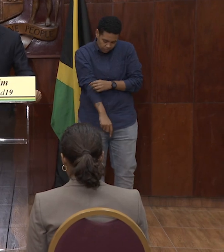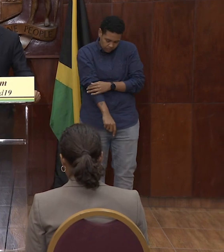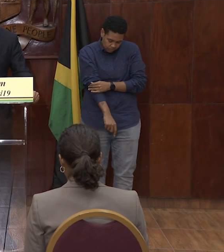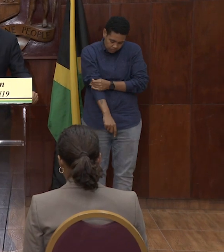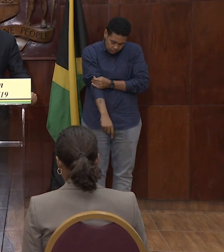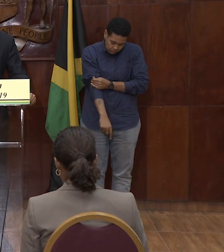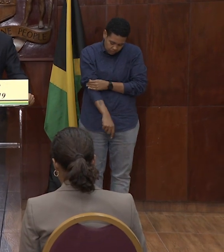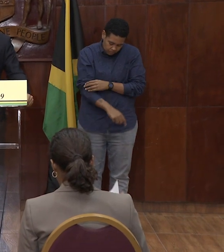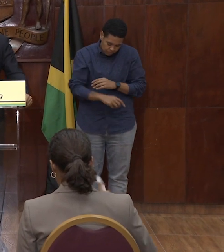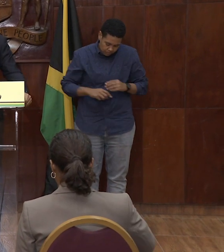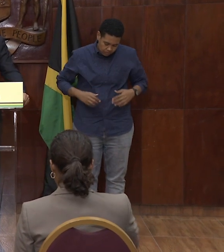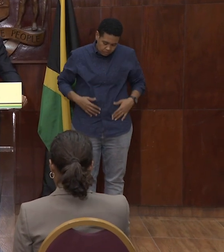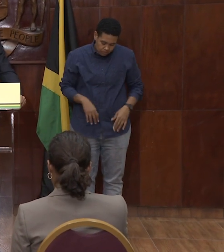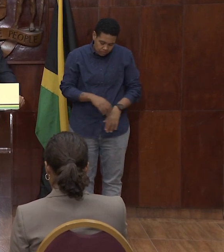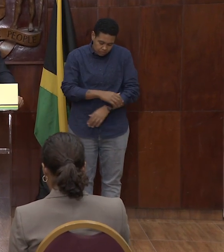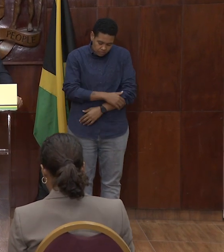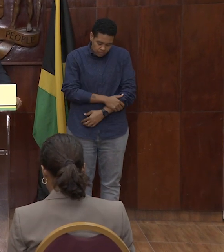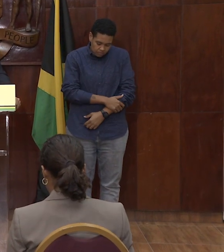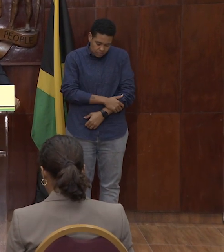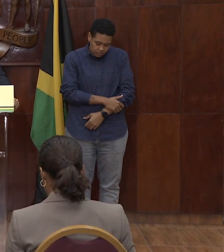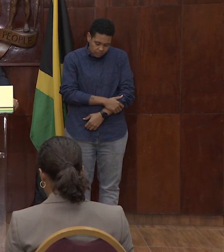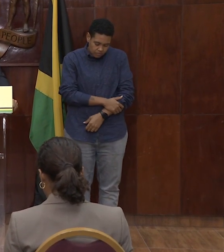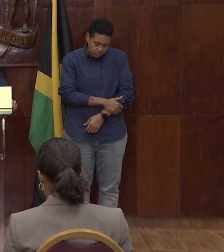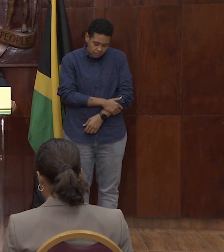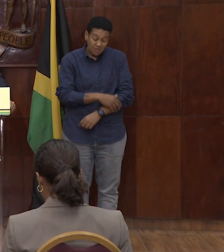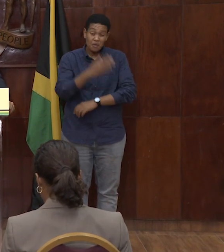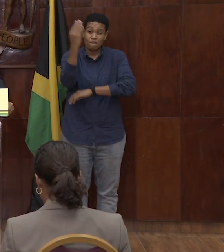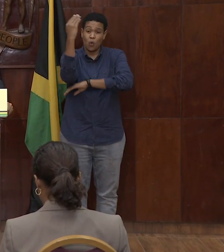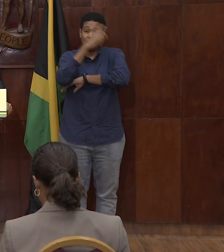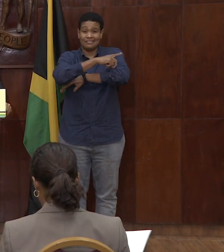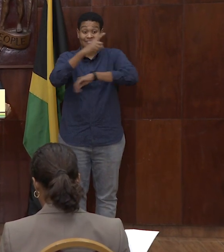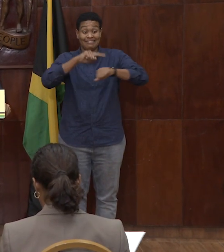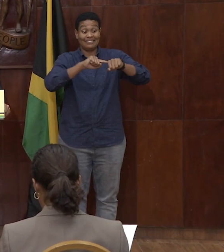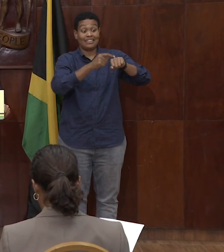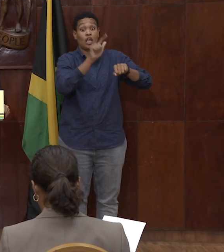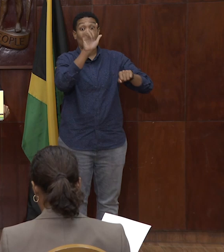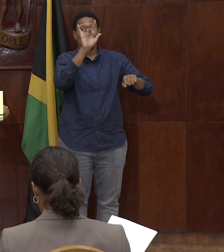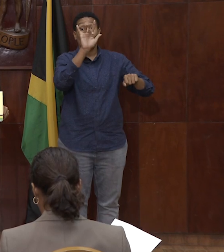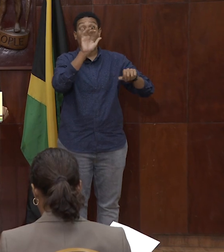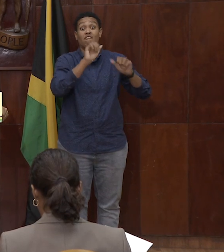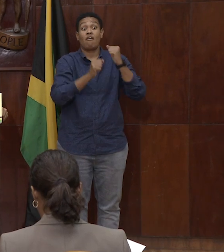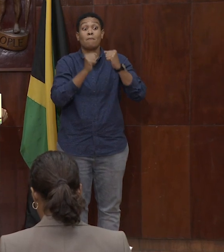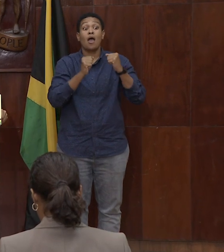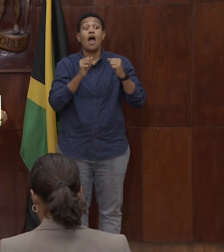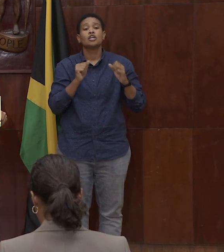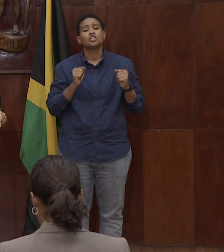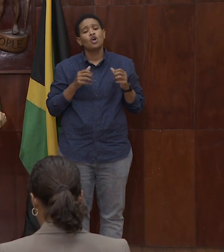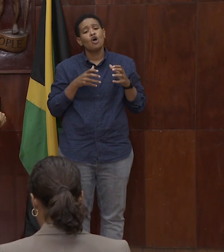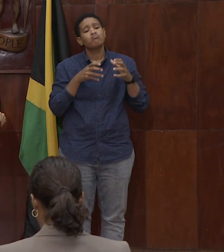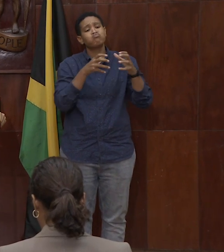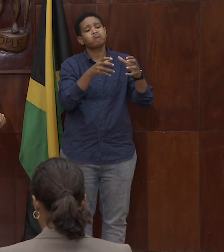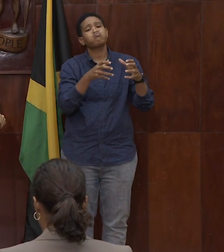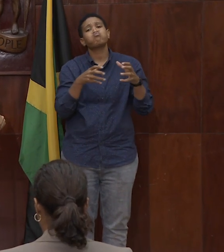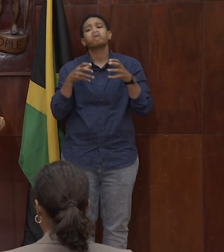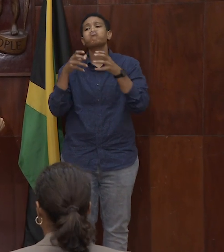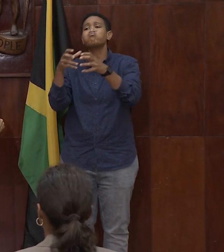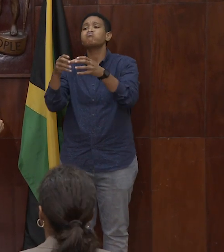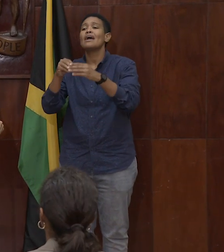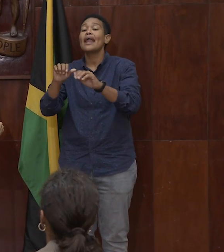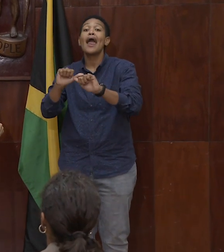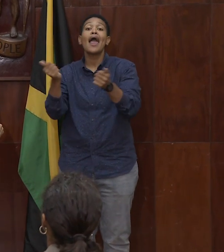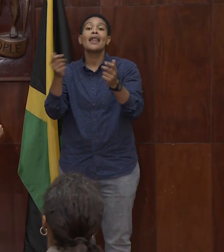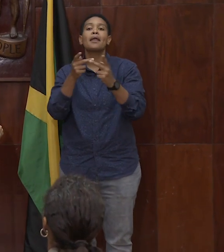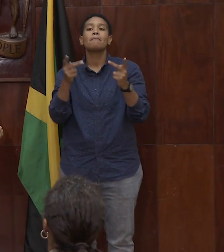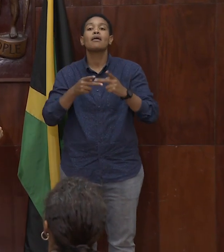14 days with effect from the 25th of March, gatherings in any place shall not